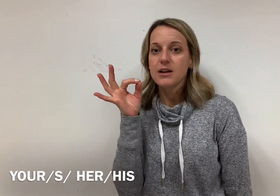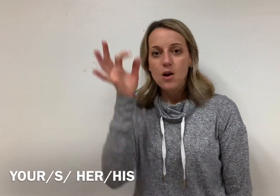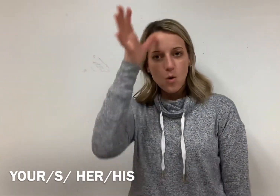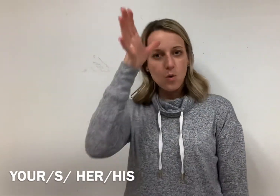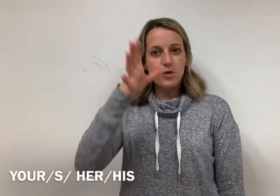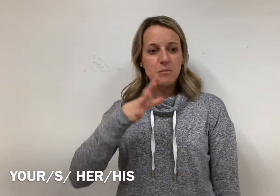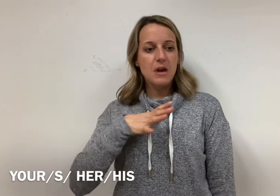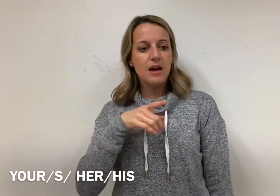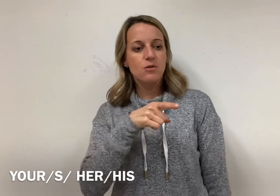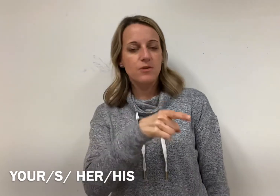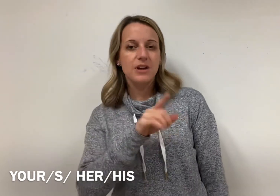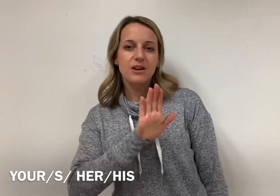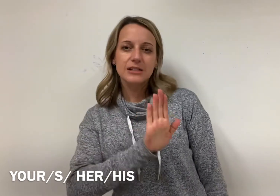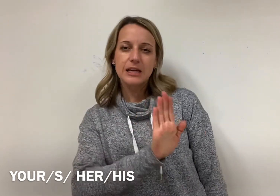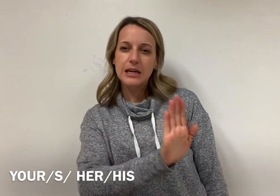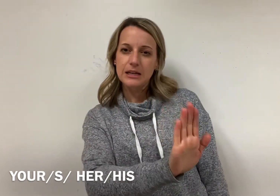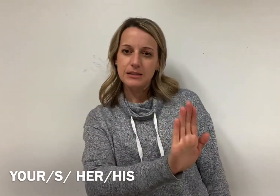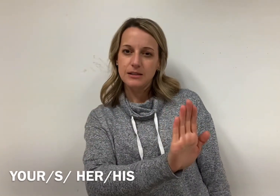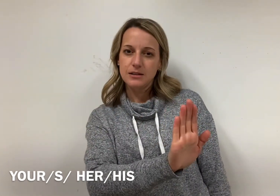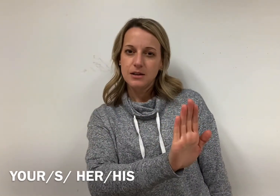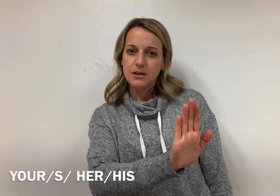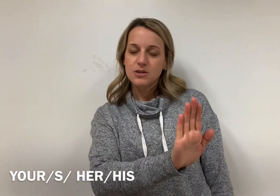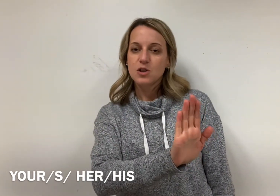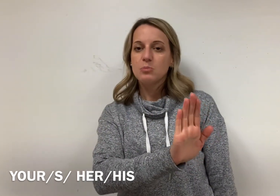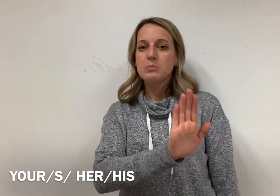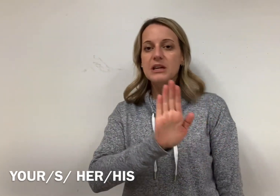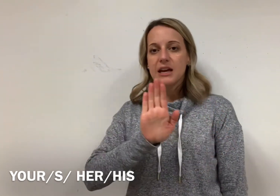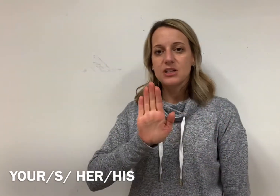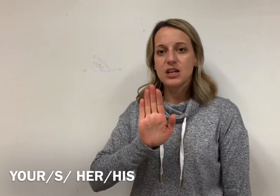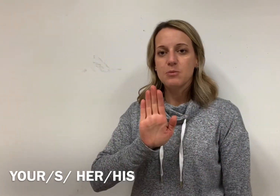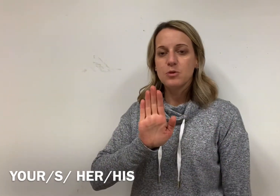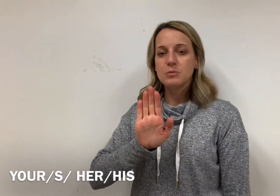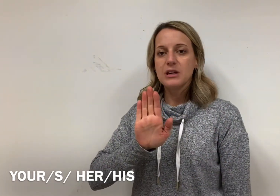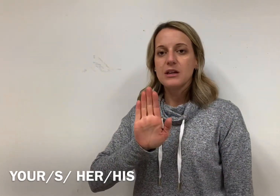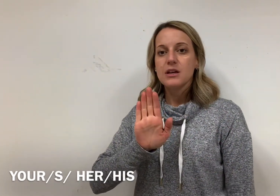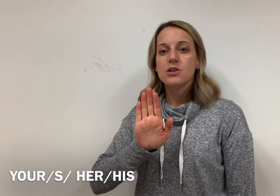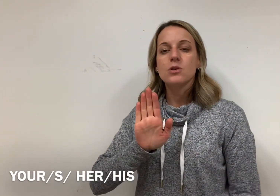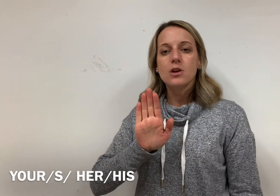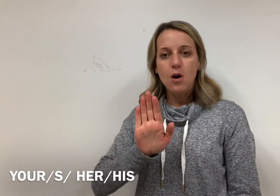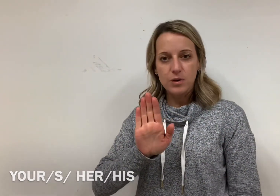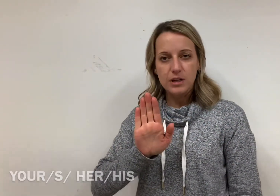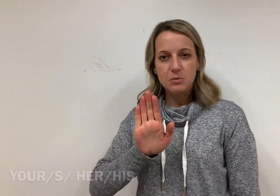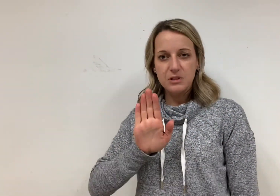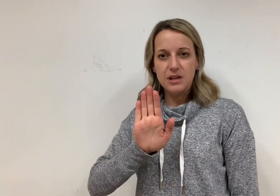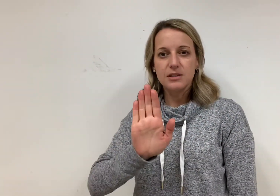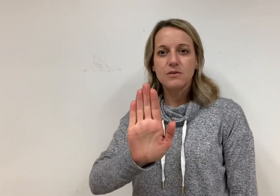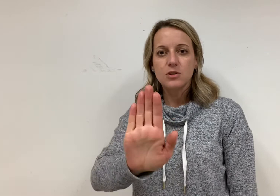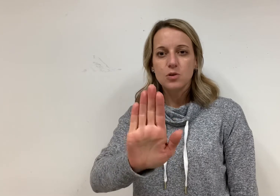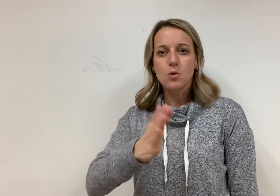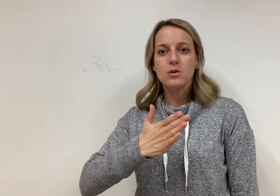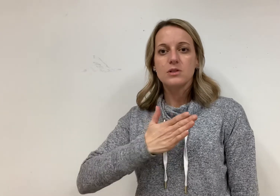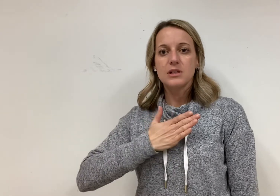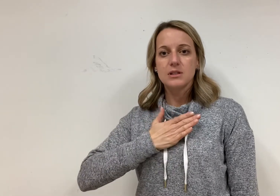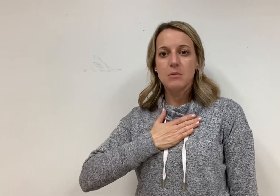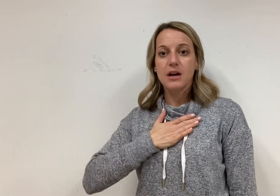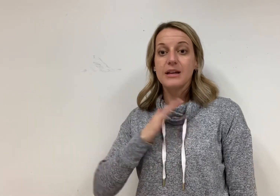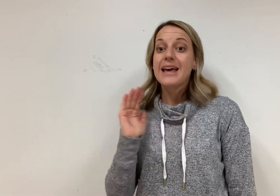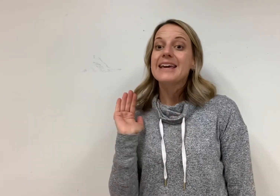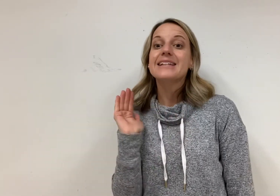Or the man over there, it's his. So B handshape would be, you can own it. possessive. It's yours. It's mine. It's